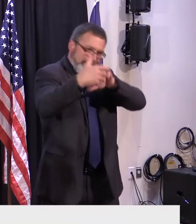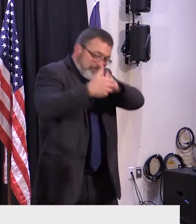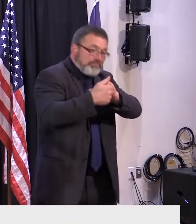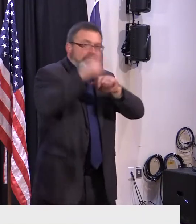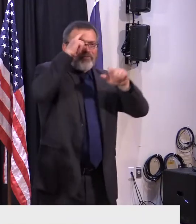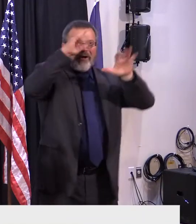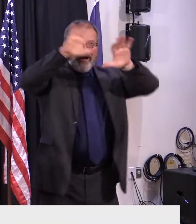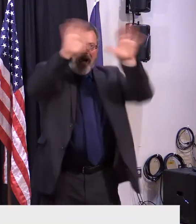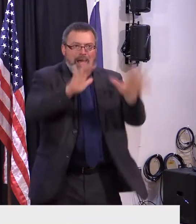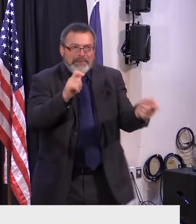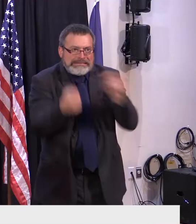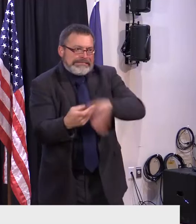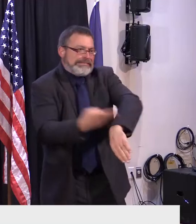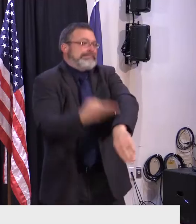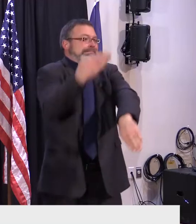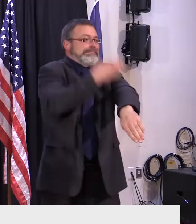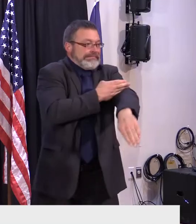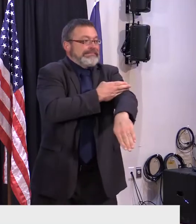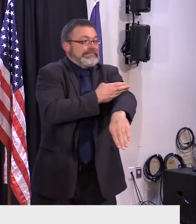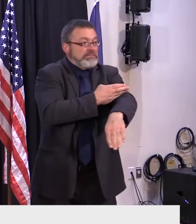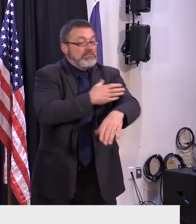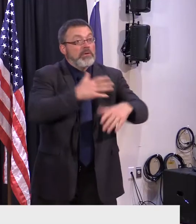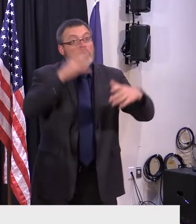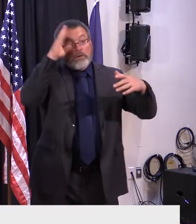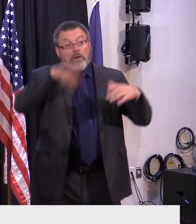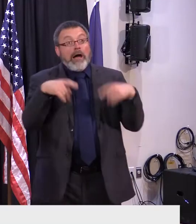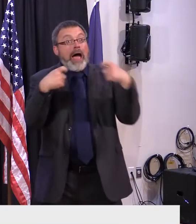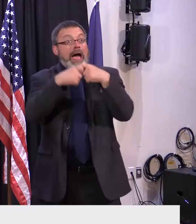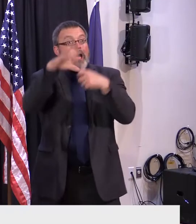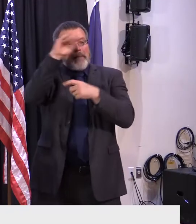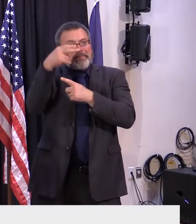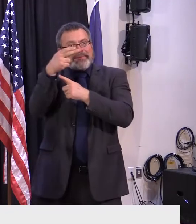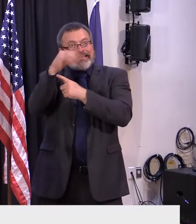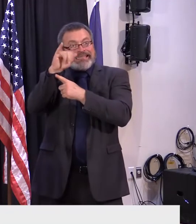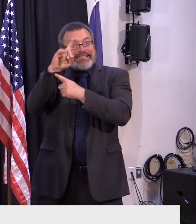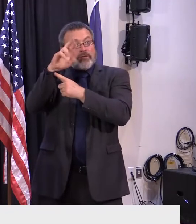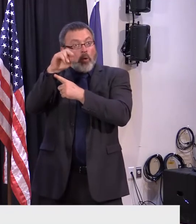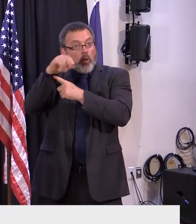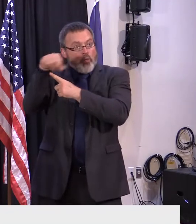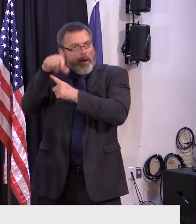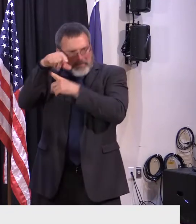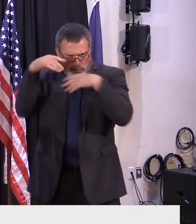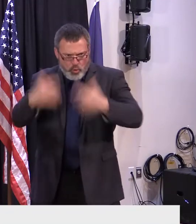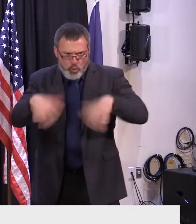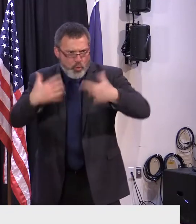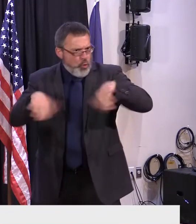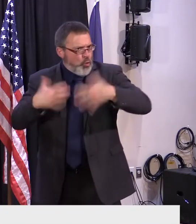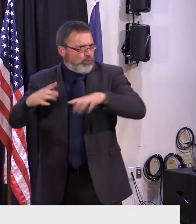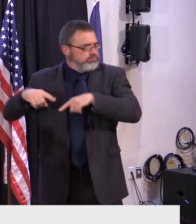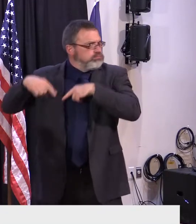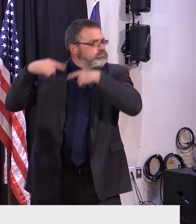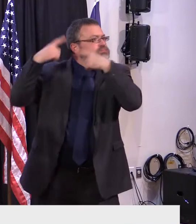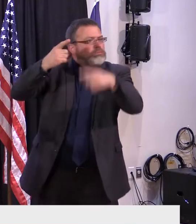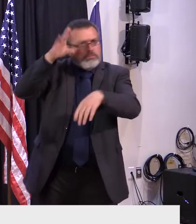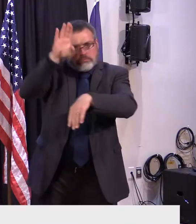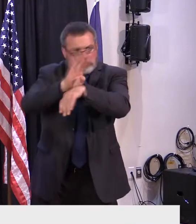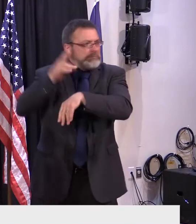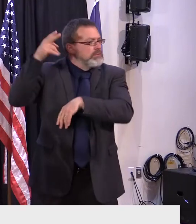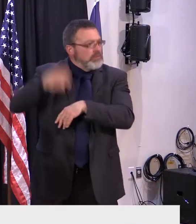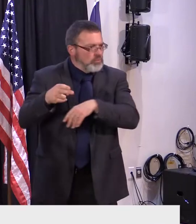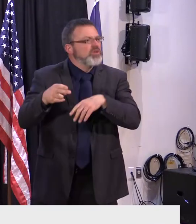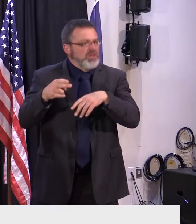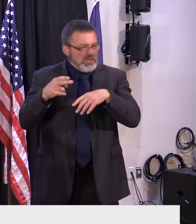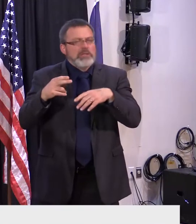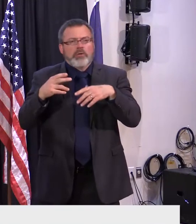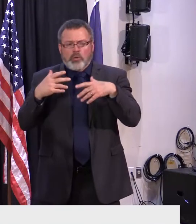renewable energy to our state. That is why we also met with Hydro-Quebec representatives during our visit. A strong relationship is important